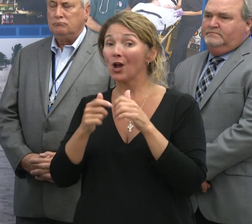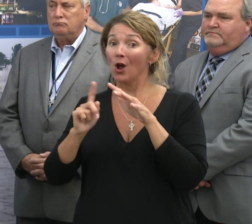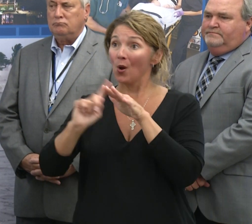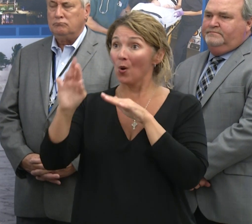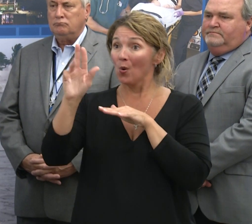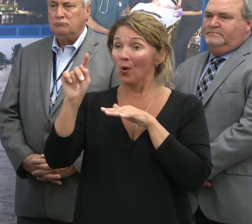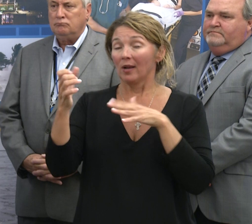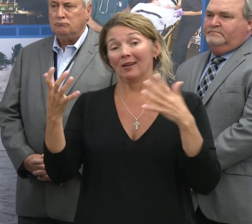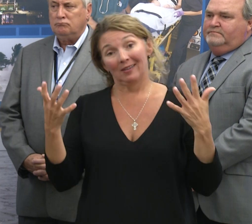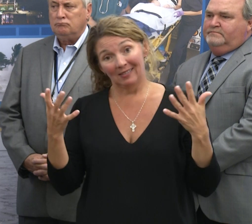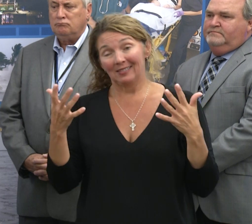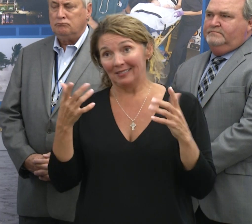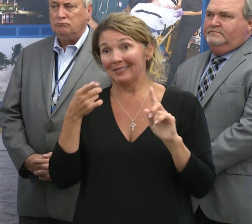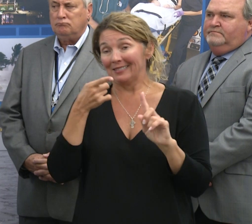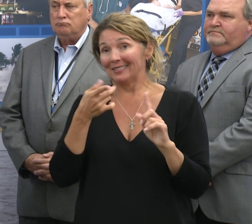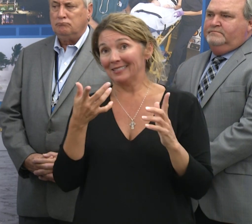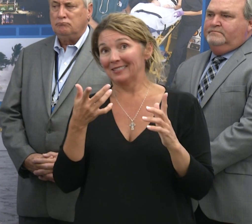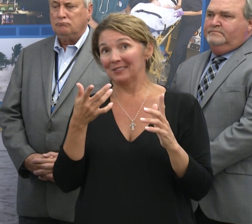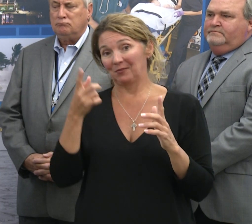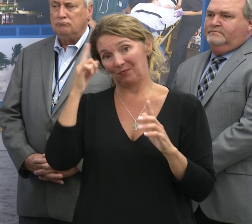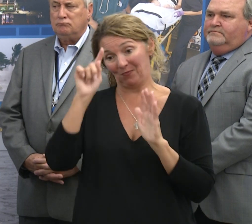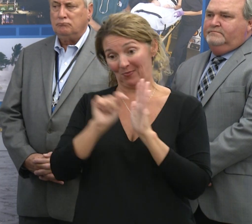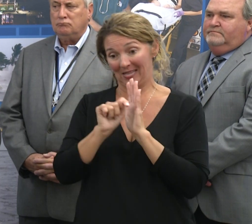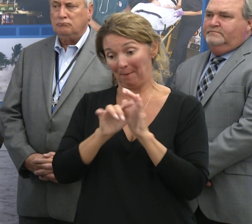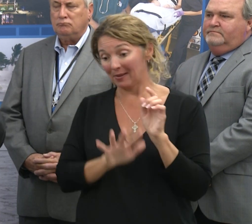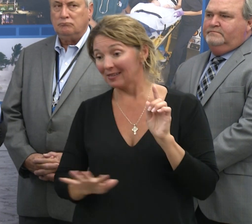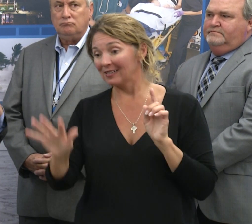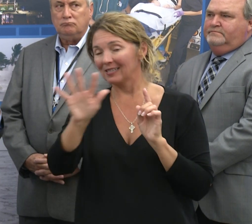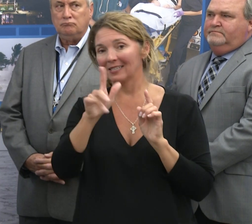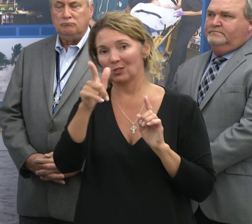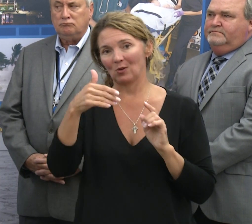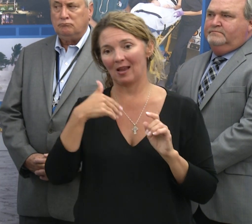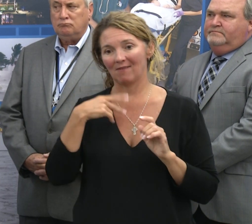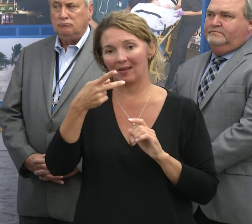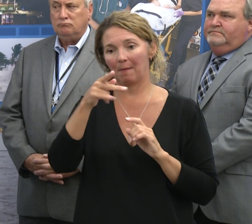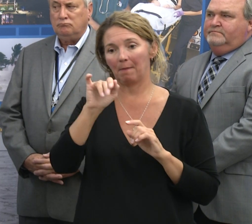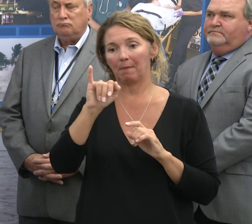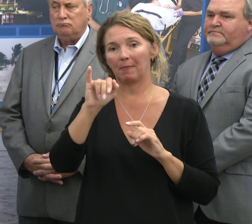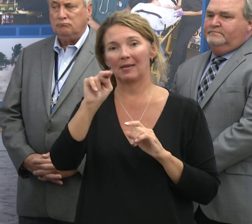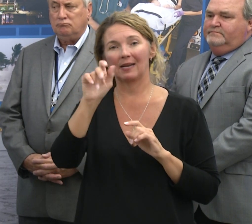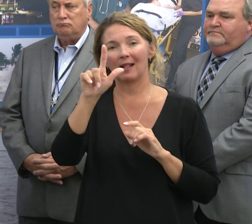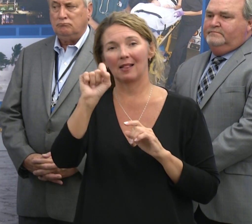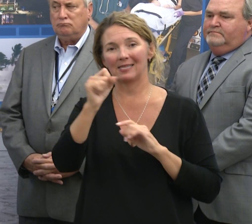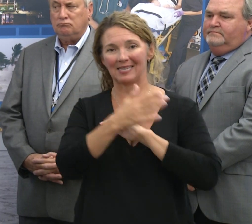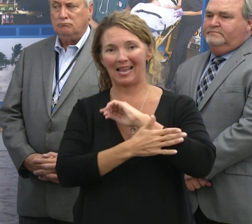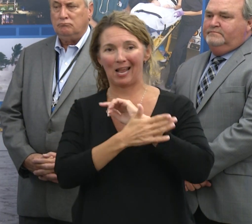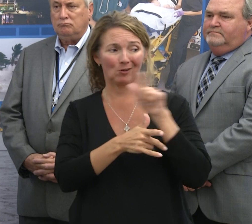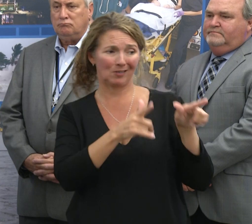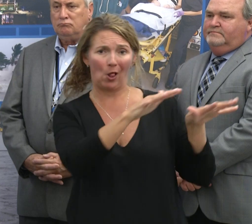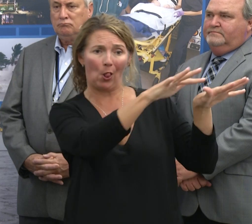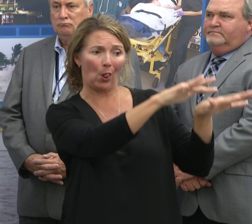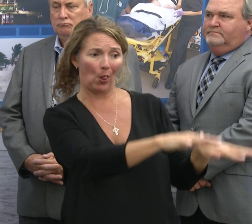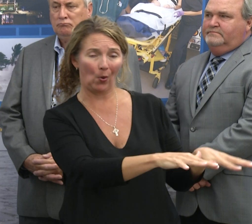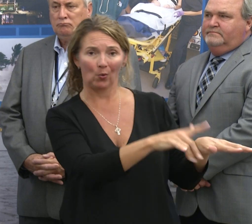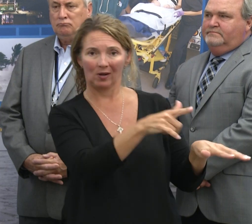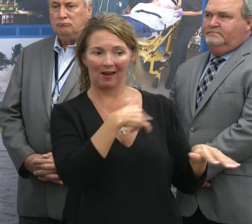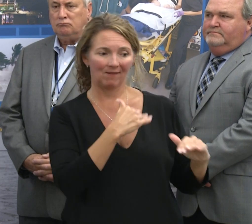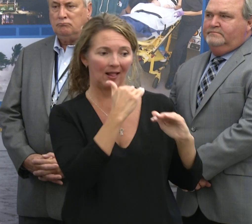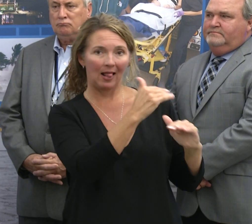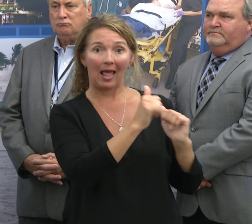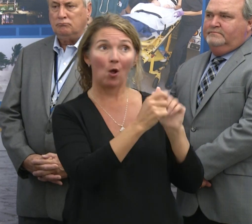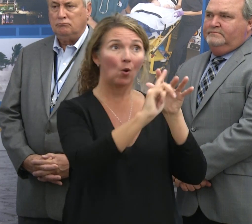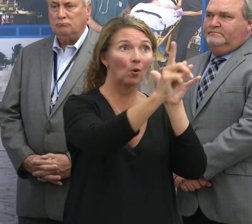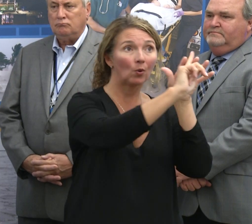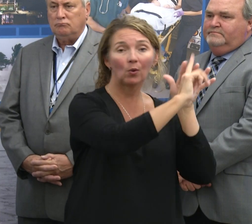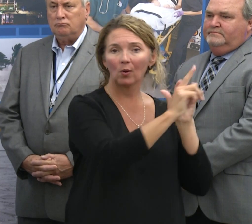the evacuation routes is particularly for the Tampa Bay areas that you have Pinellas County, which is a low-lying area that has limited means